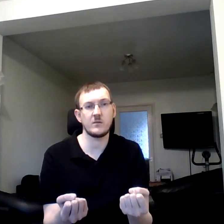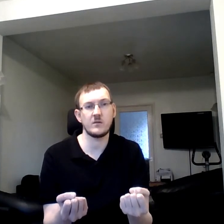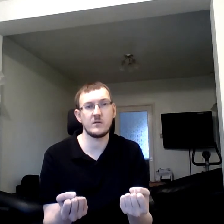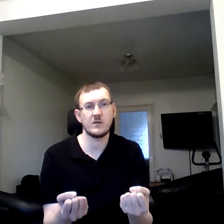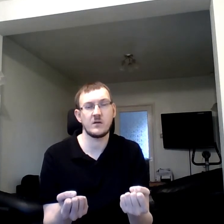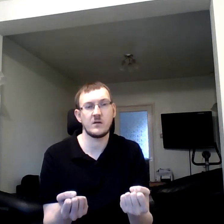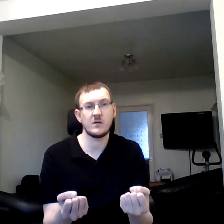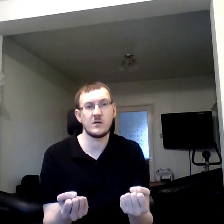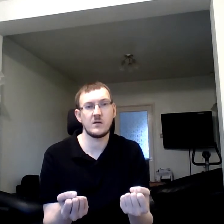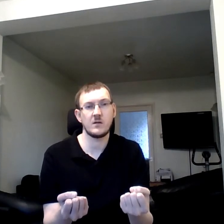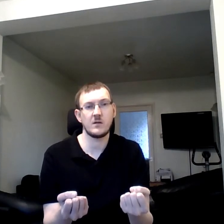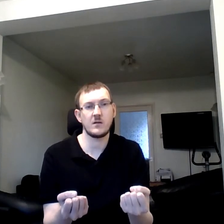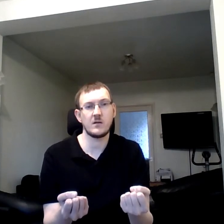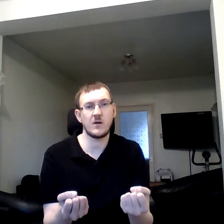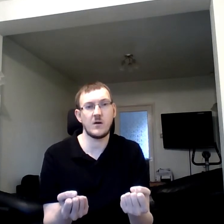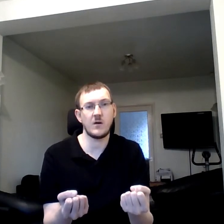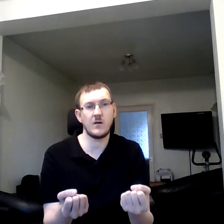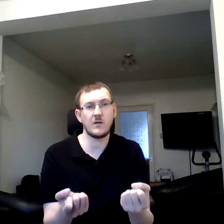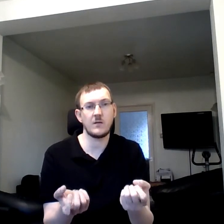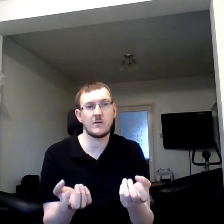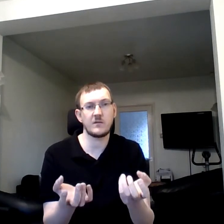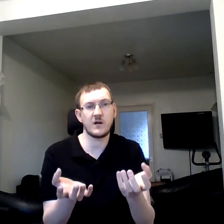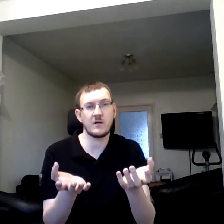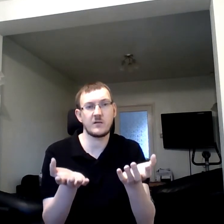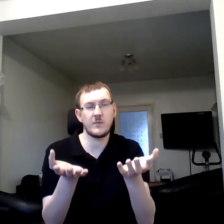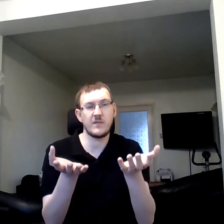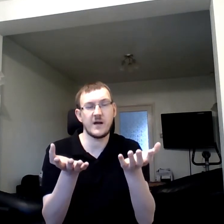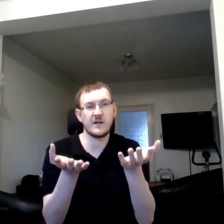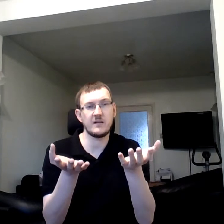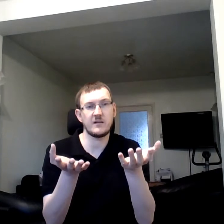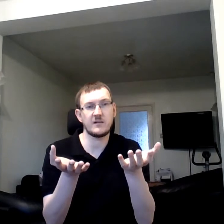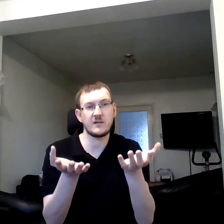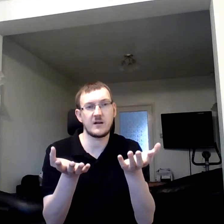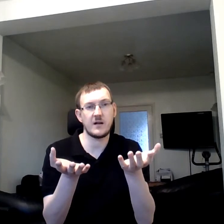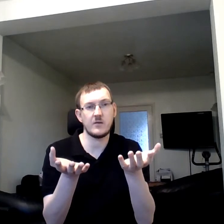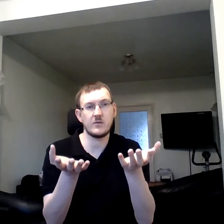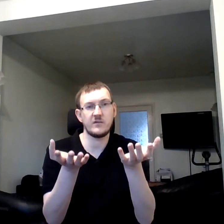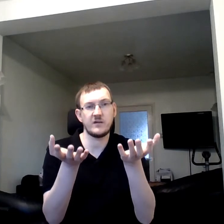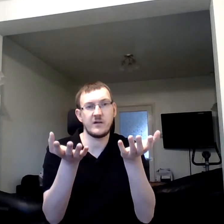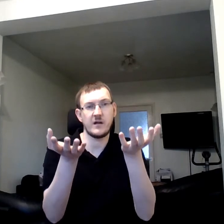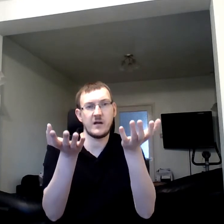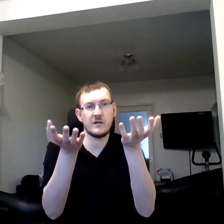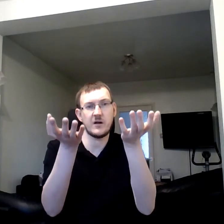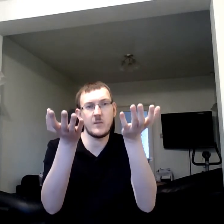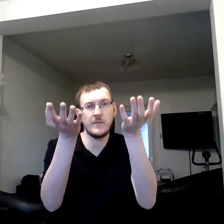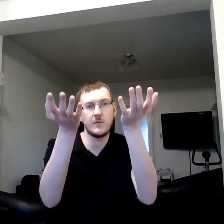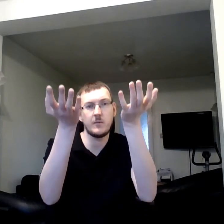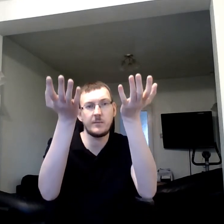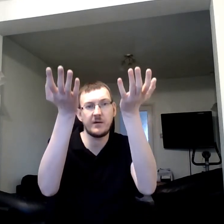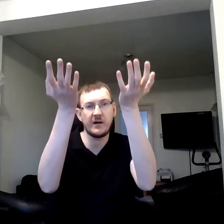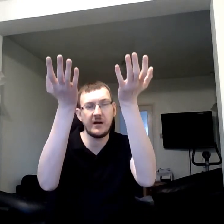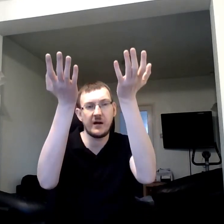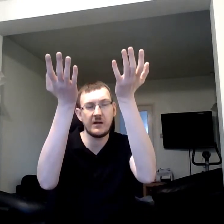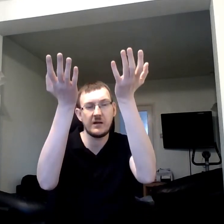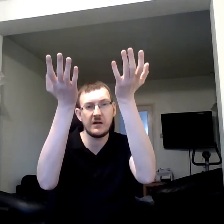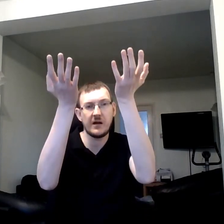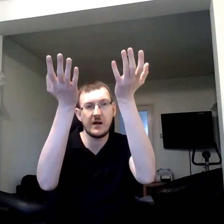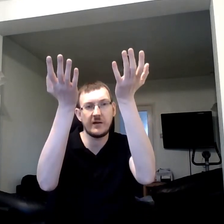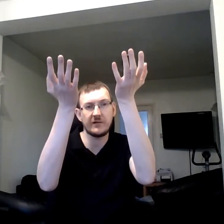start with the hands closed and open them up as